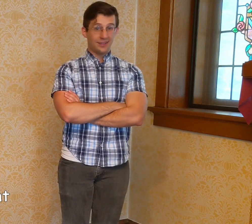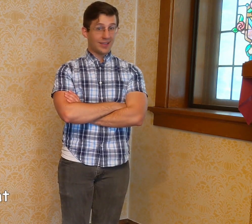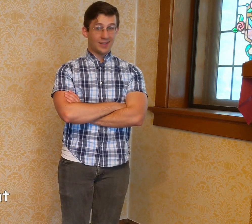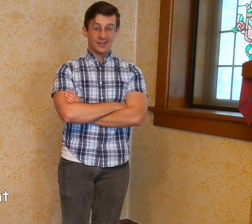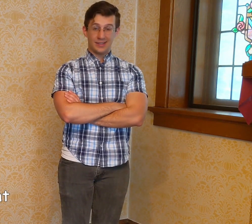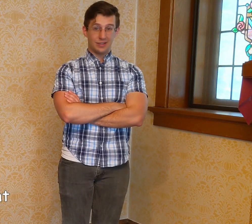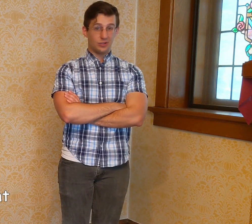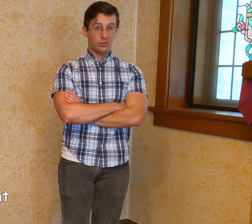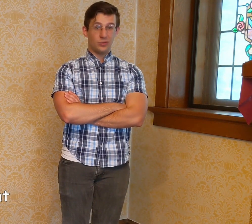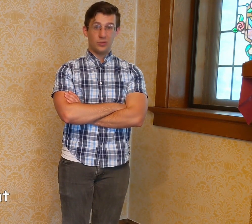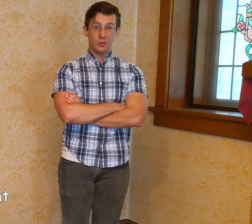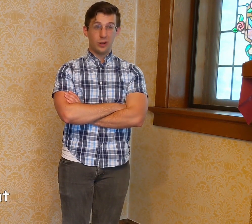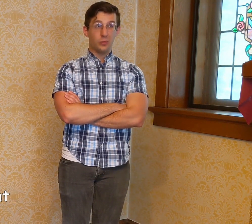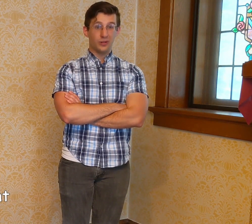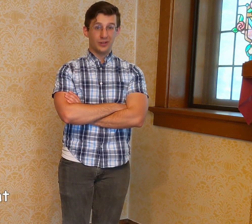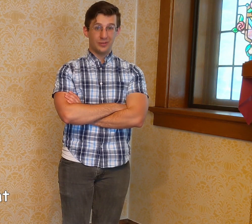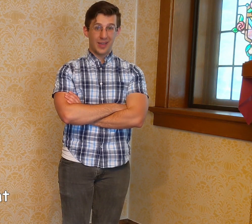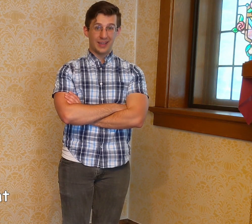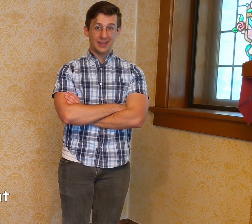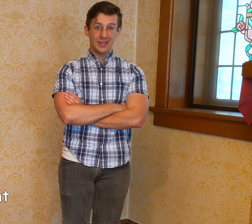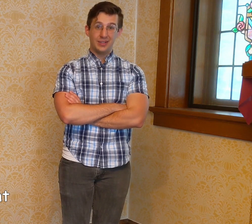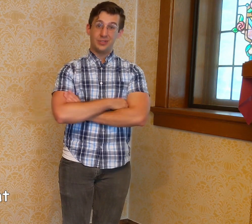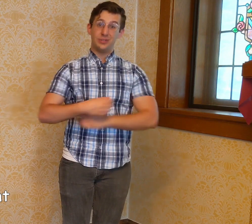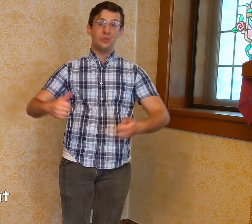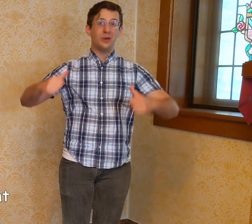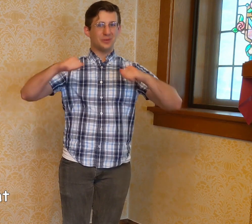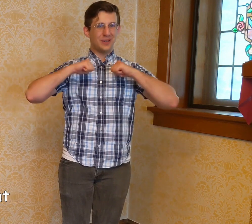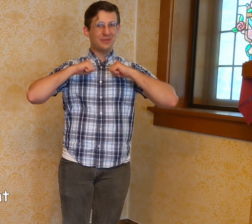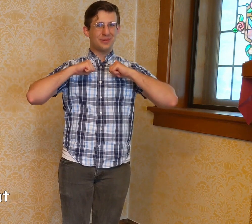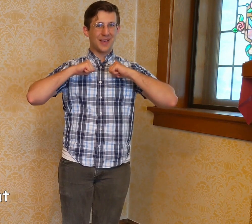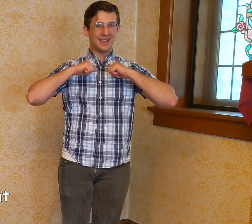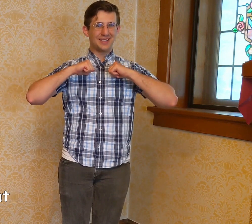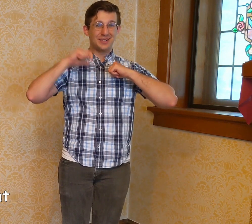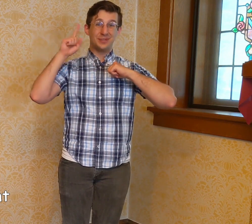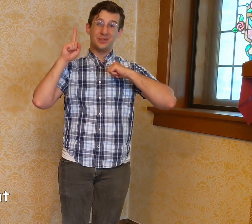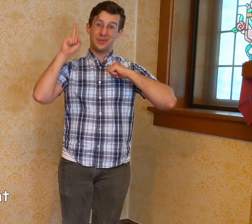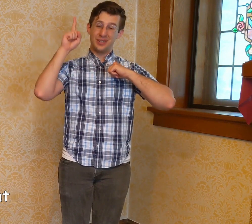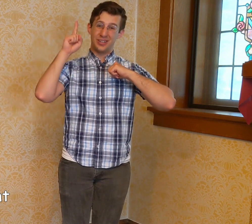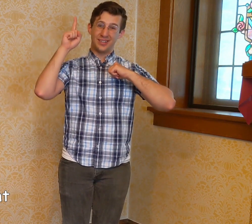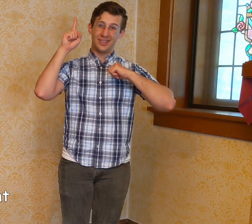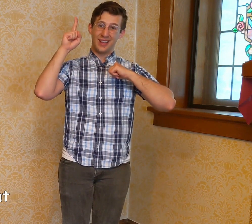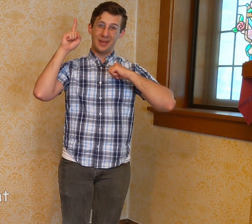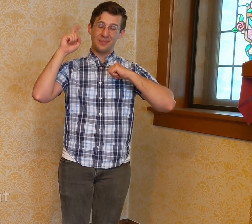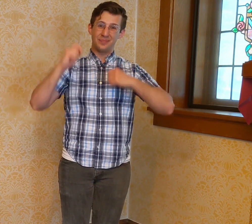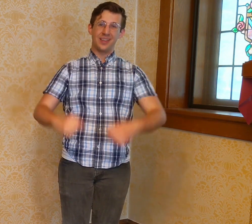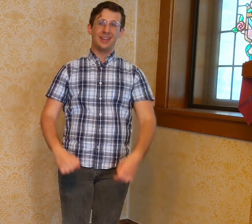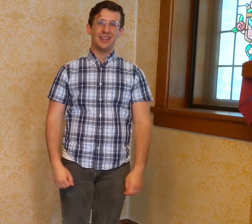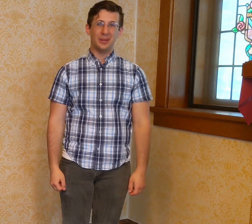sent into our world of pain to do what we were meant to do in Jesus name. Now